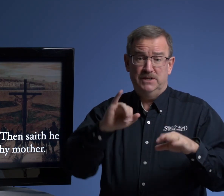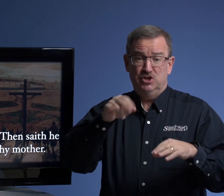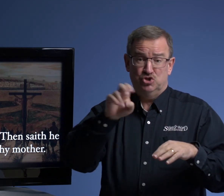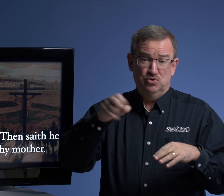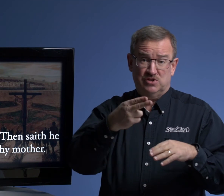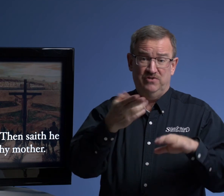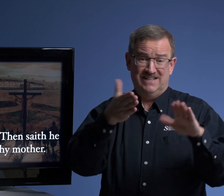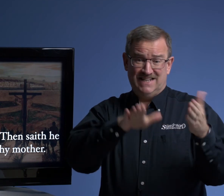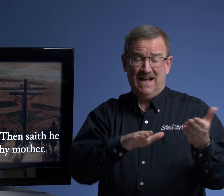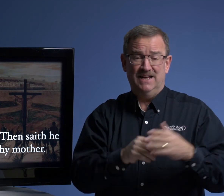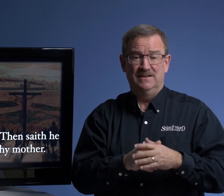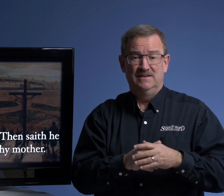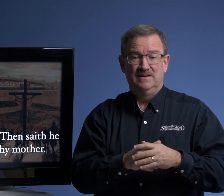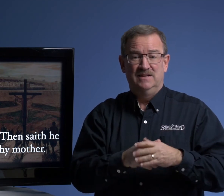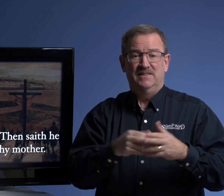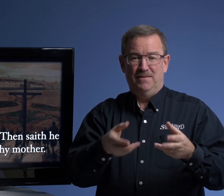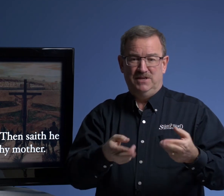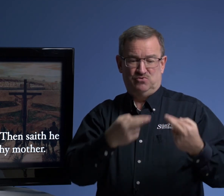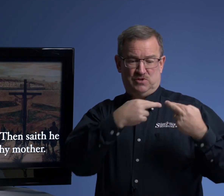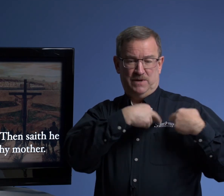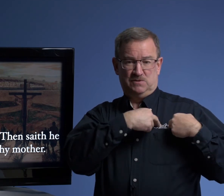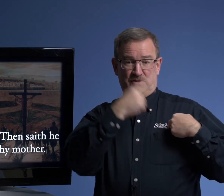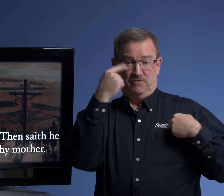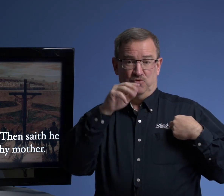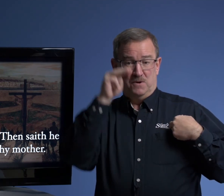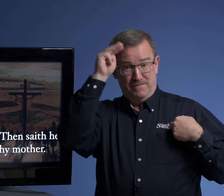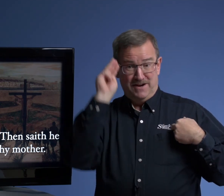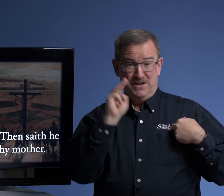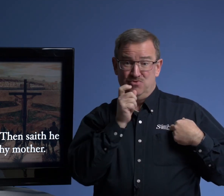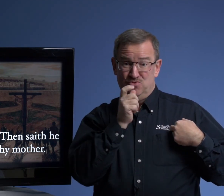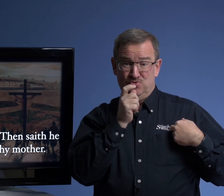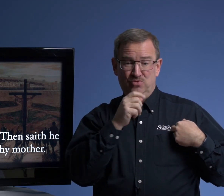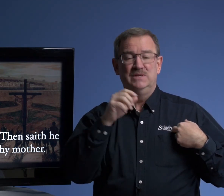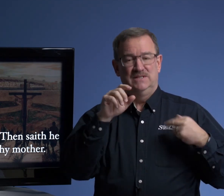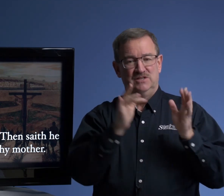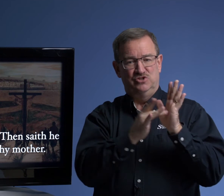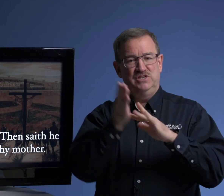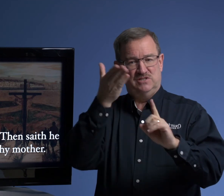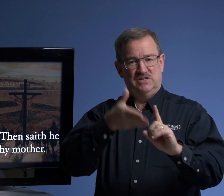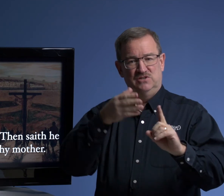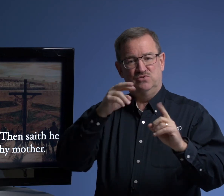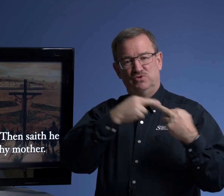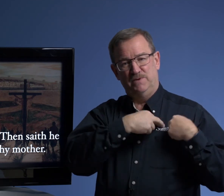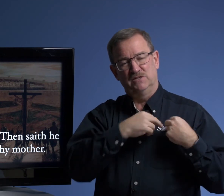Joseph has died. That means responsibility for Mary, who Jesus is responsible,